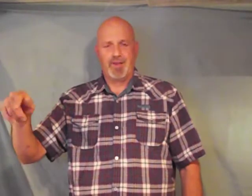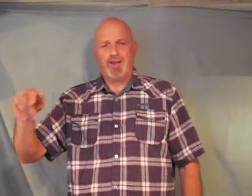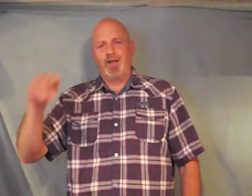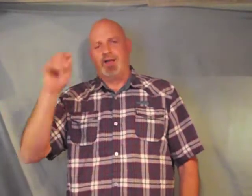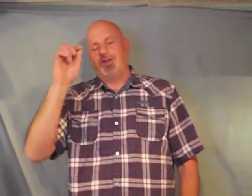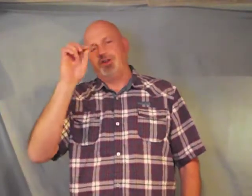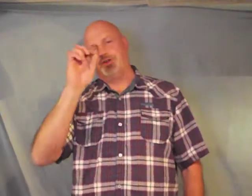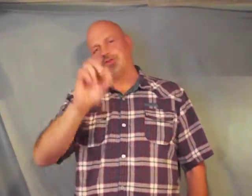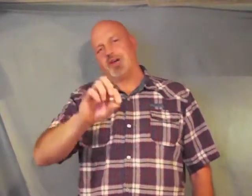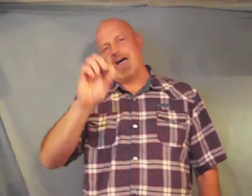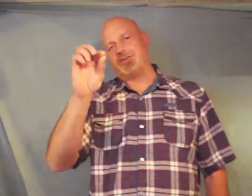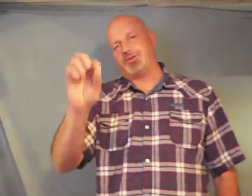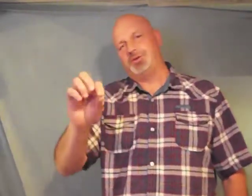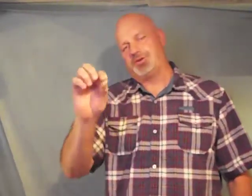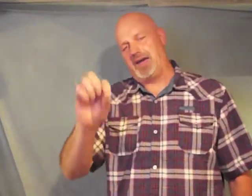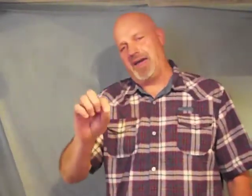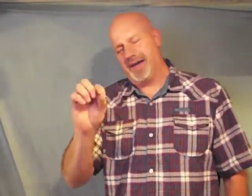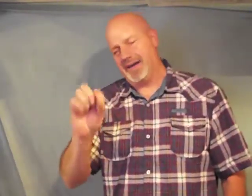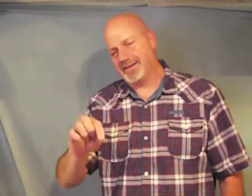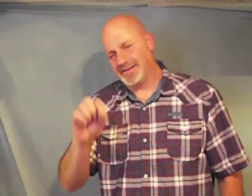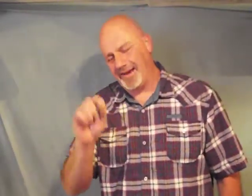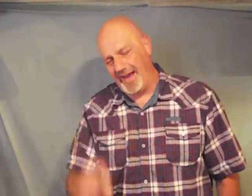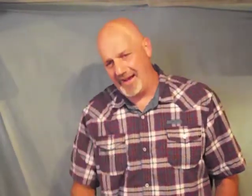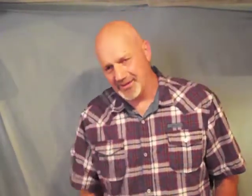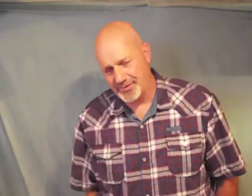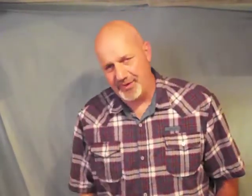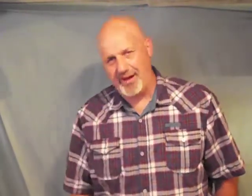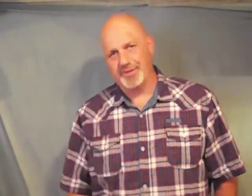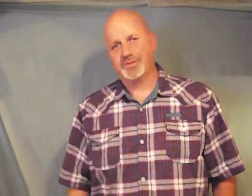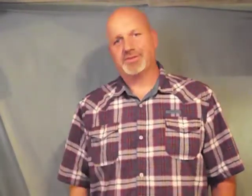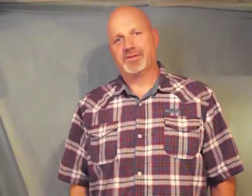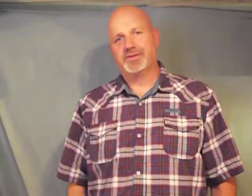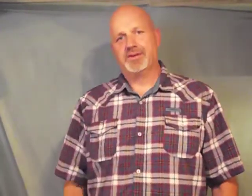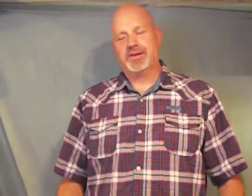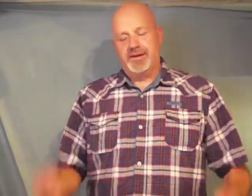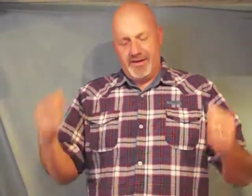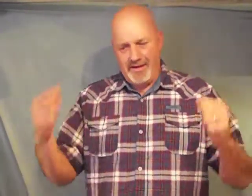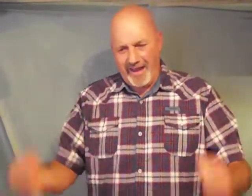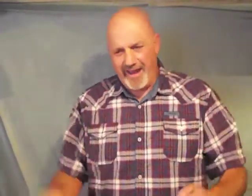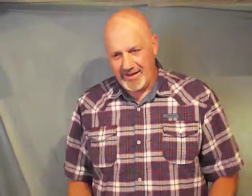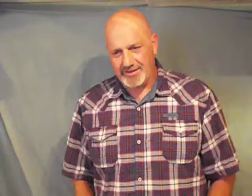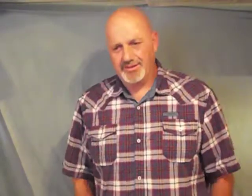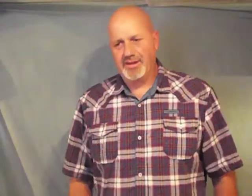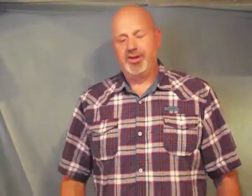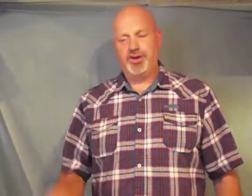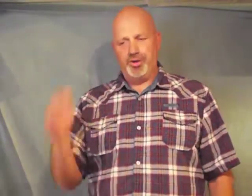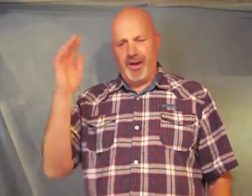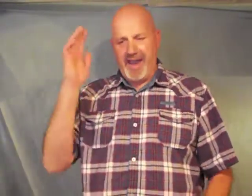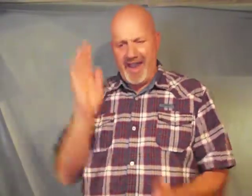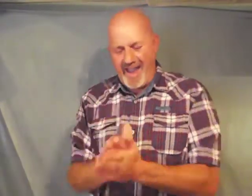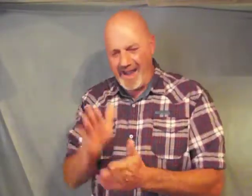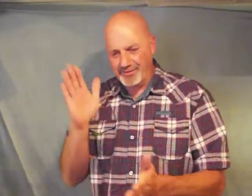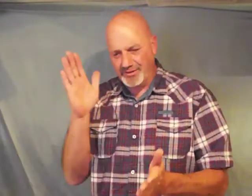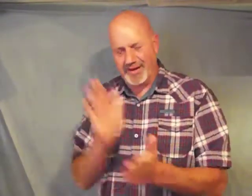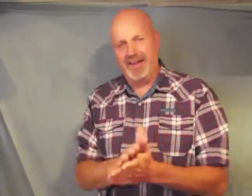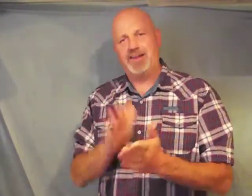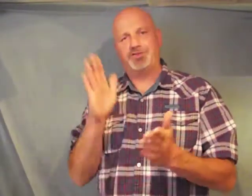you've got to take a stance fathers dads you have to lead your